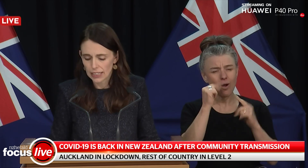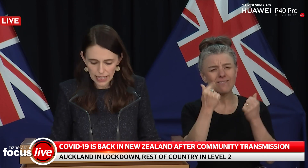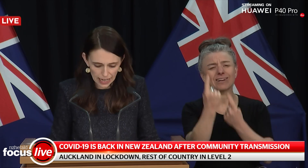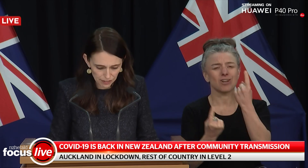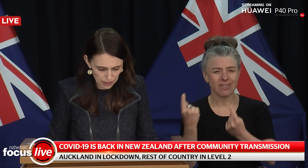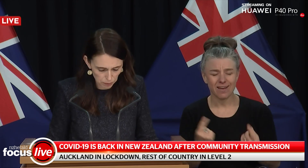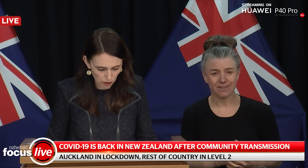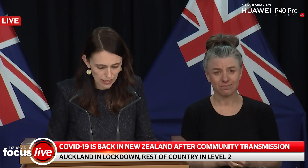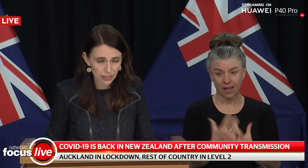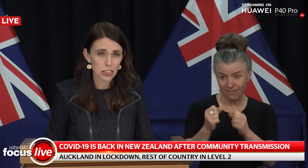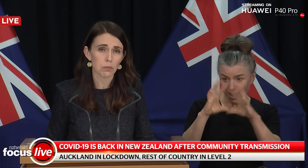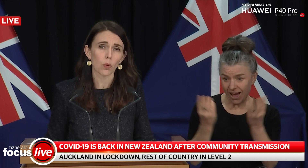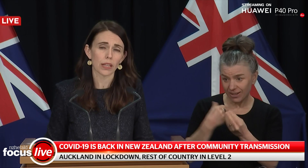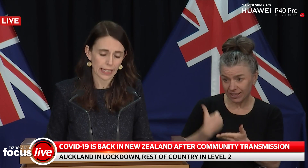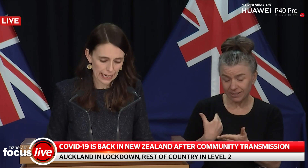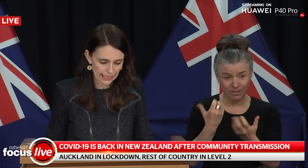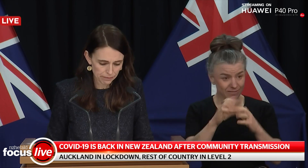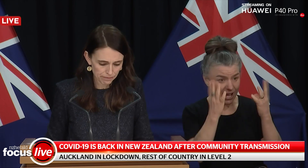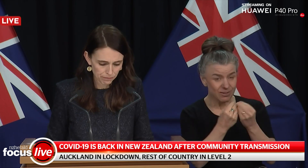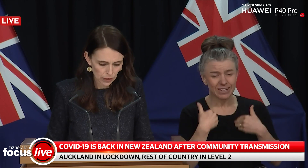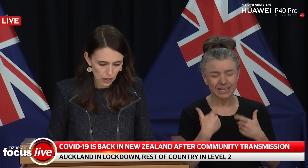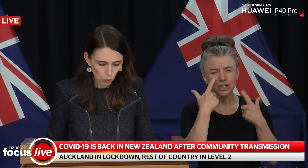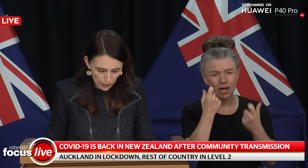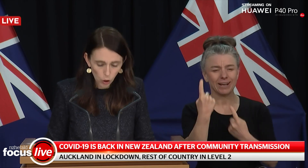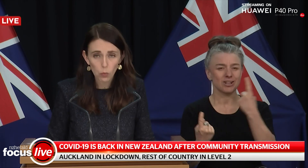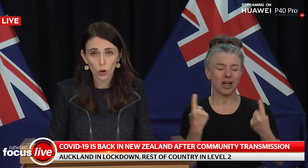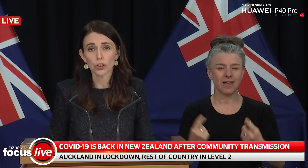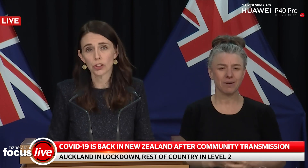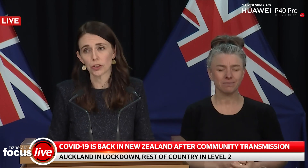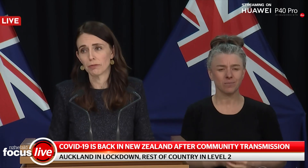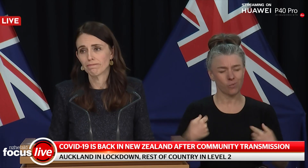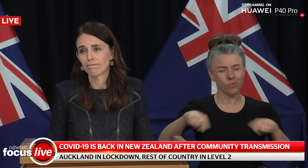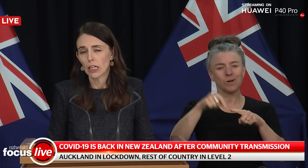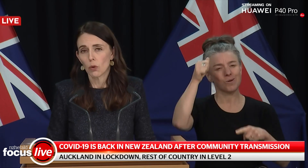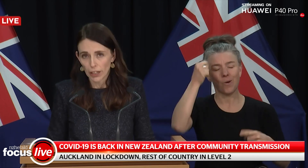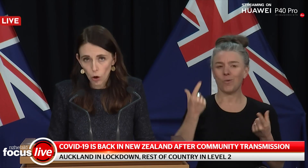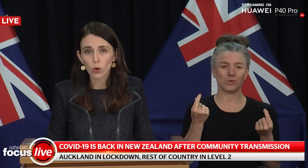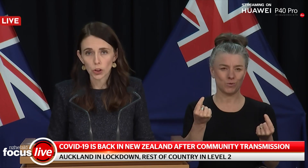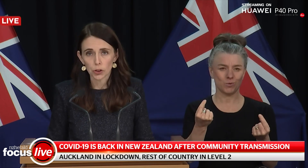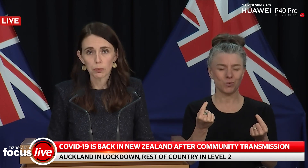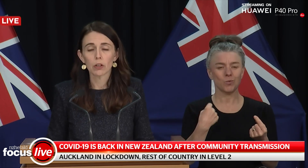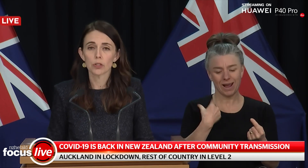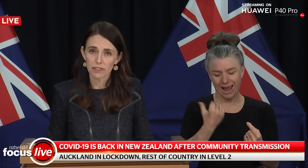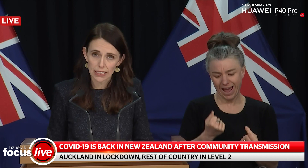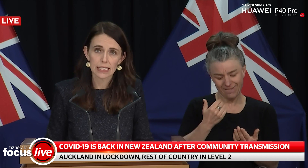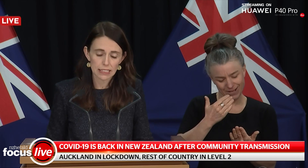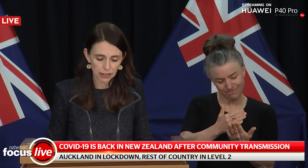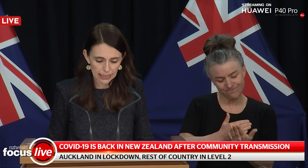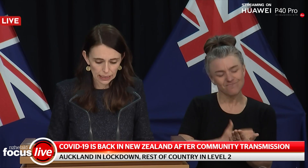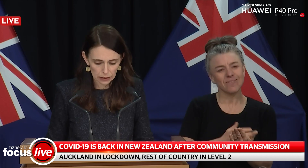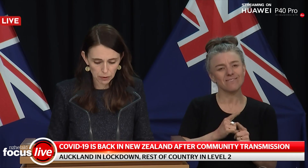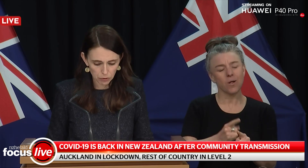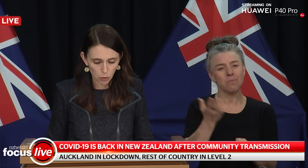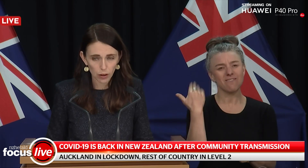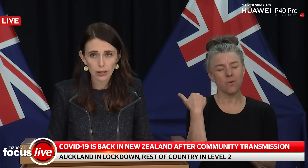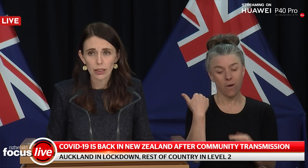and that they have the supplies and the support they need. We know what to do. We know what to do because we have successfully